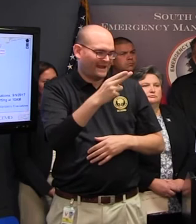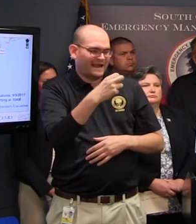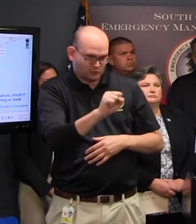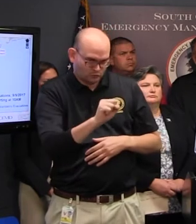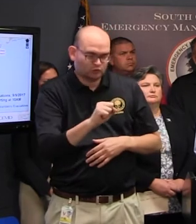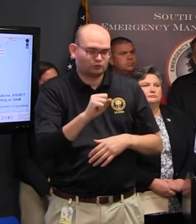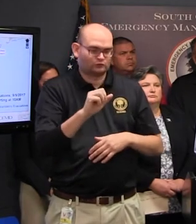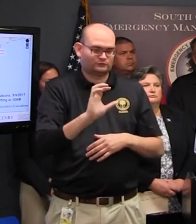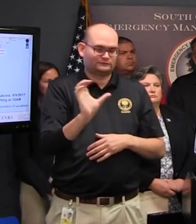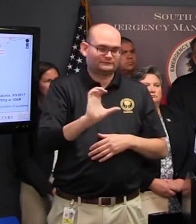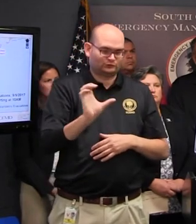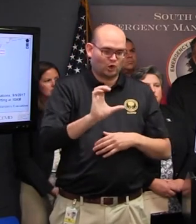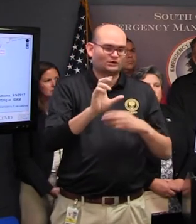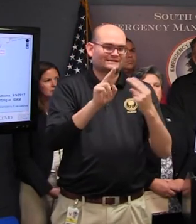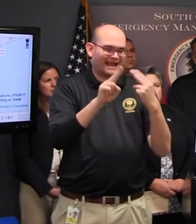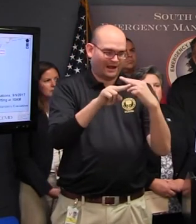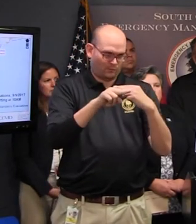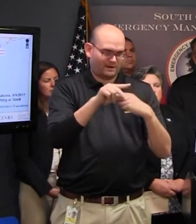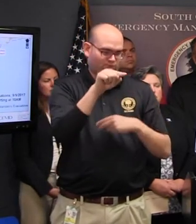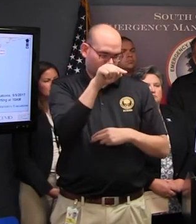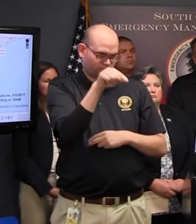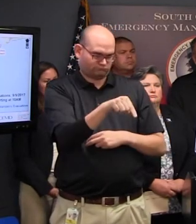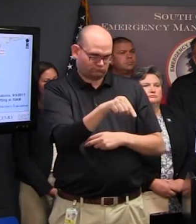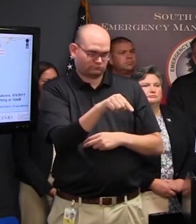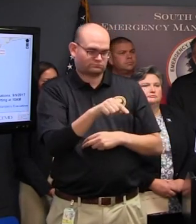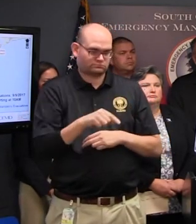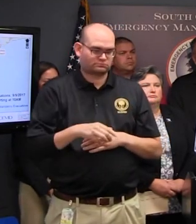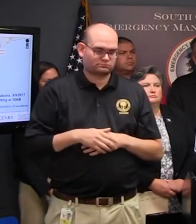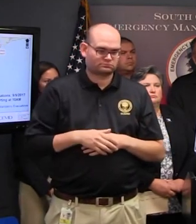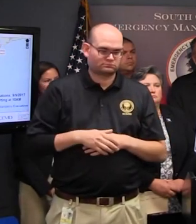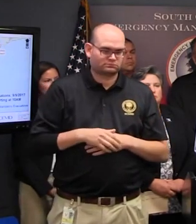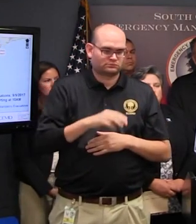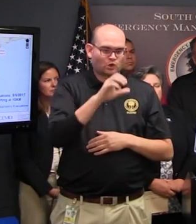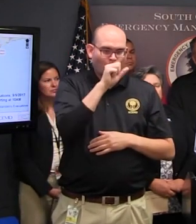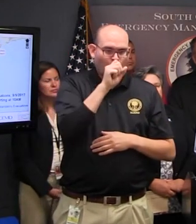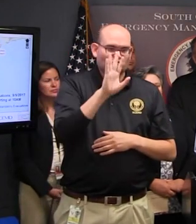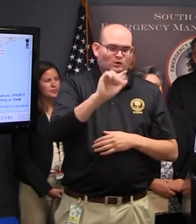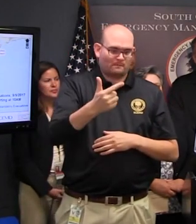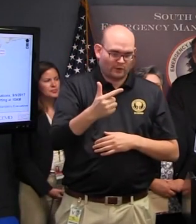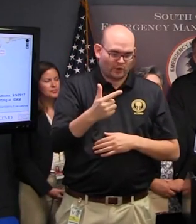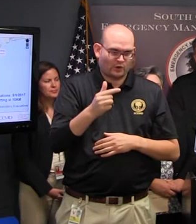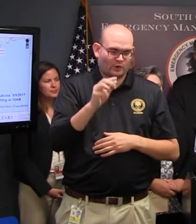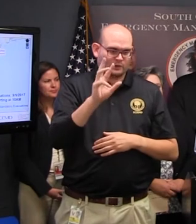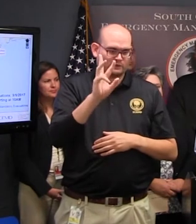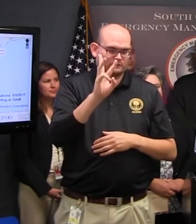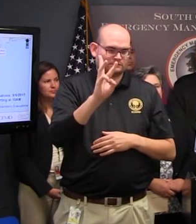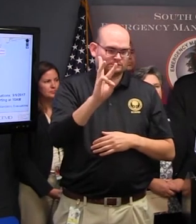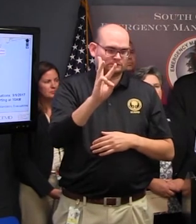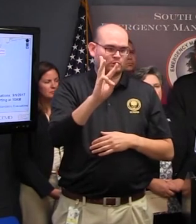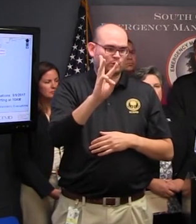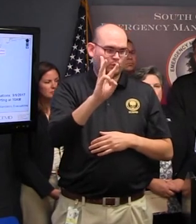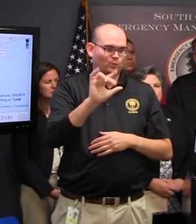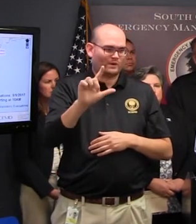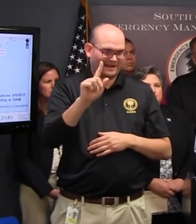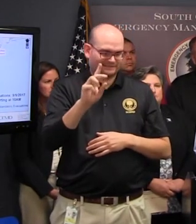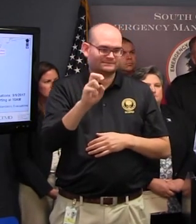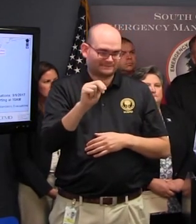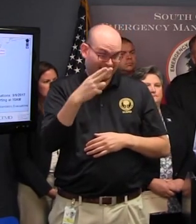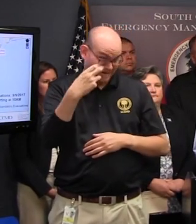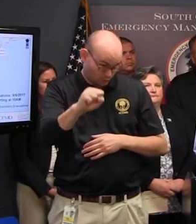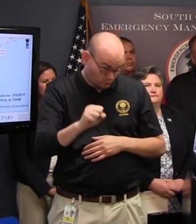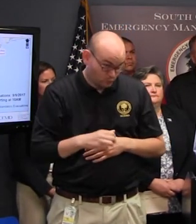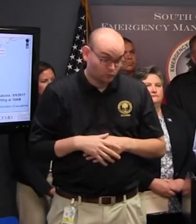also in Orangeburg County is Orangeburg Wilkinson High School at 601 Bruin Parkway in Orangeburg